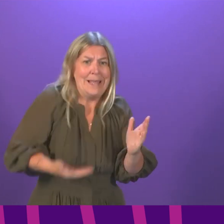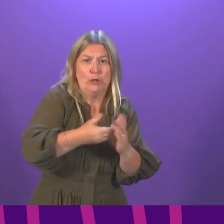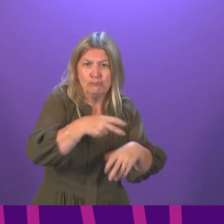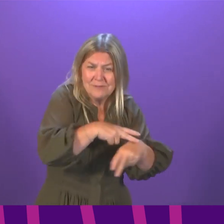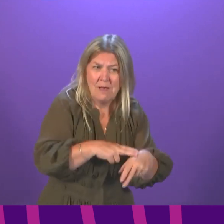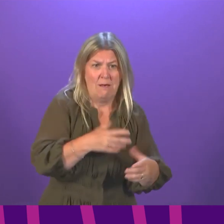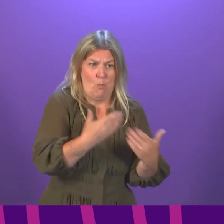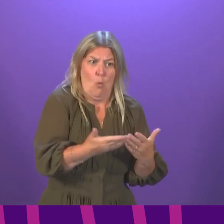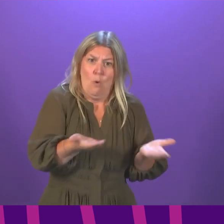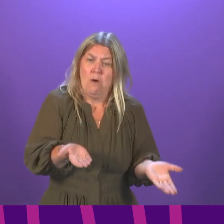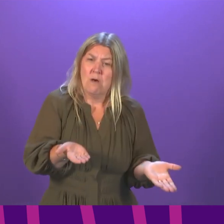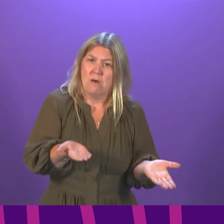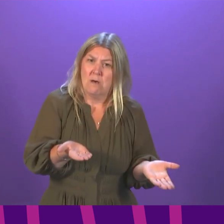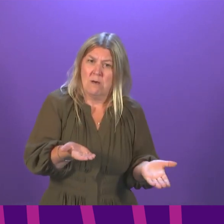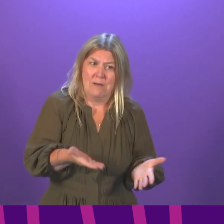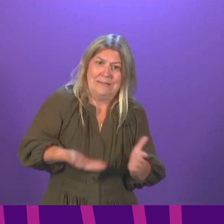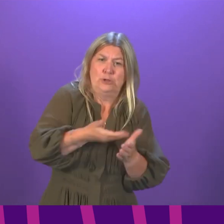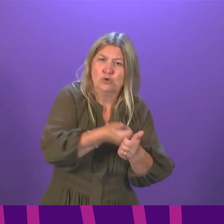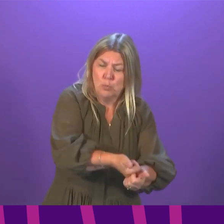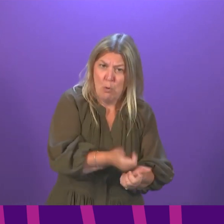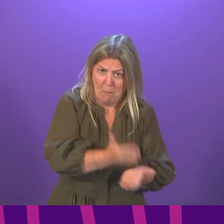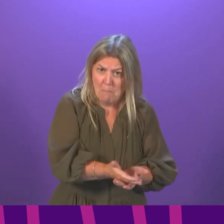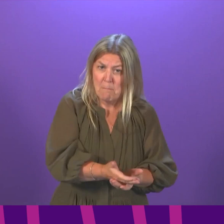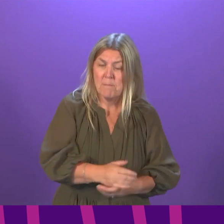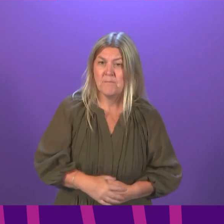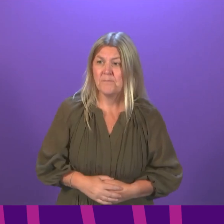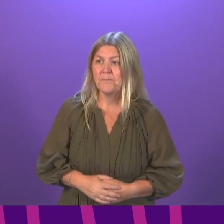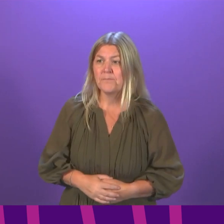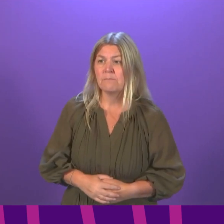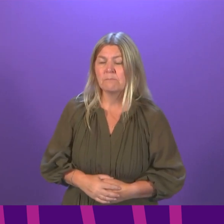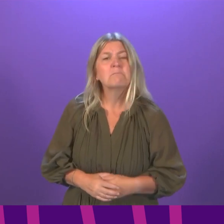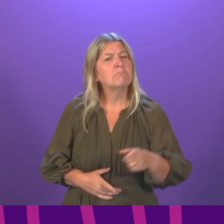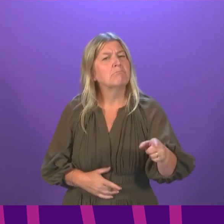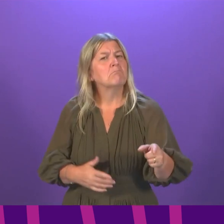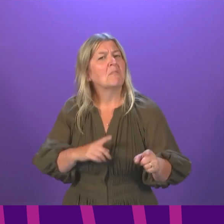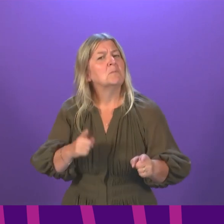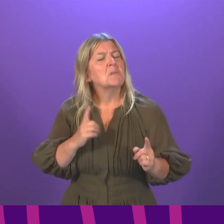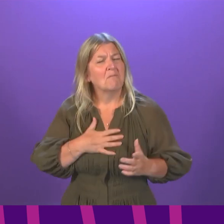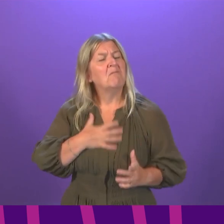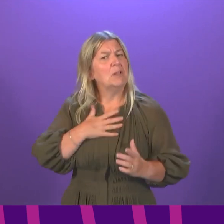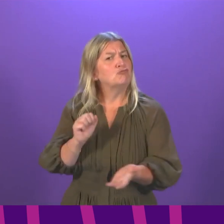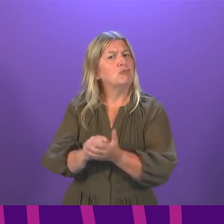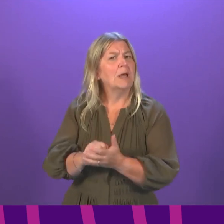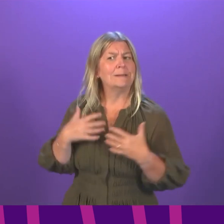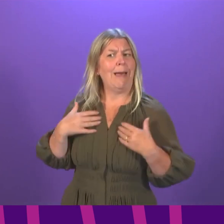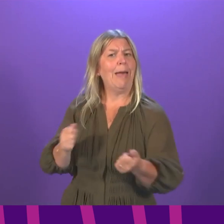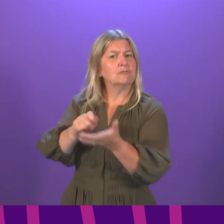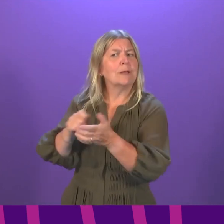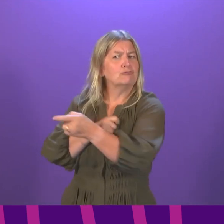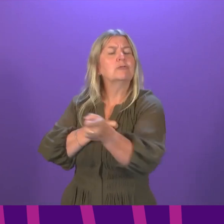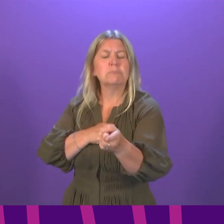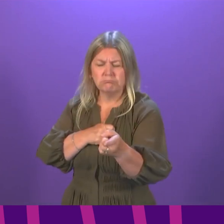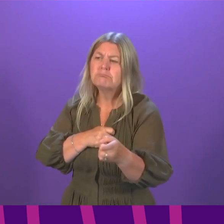Rona Mackay Yes, do think it is right that my Health Secretary takes the time to consult not just with